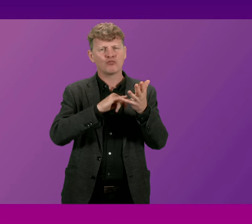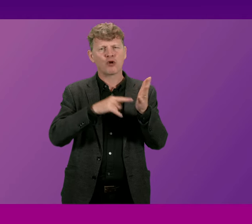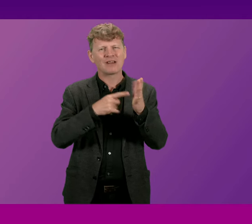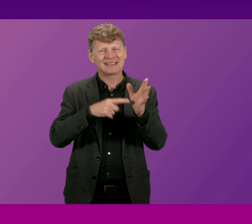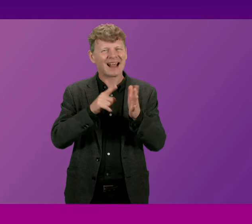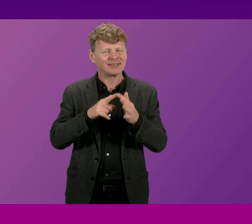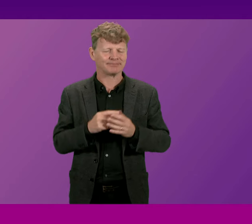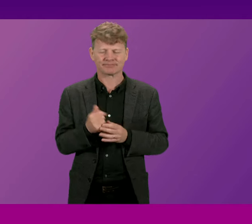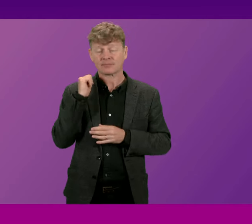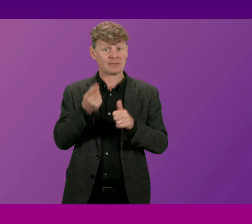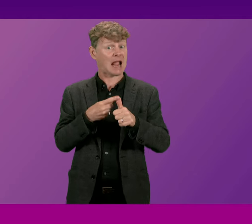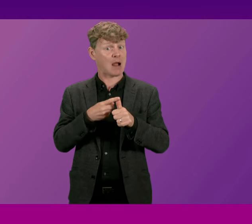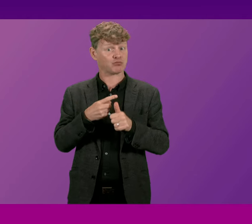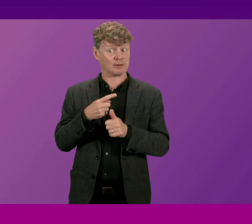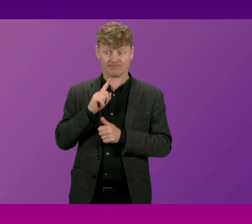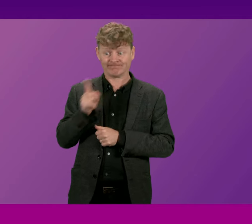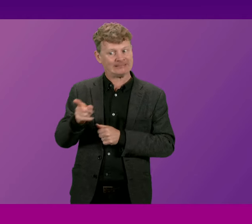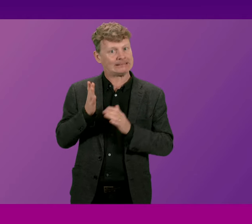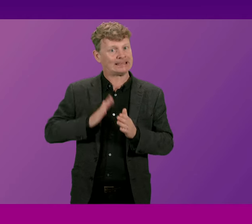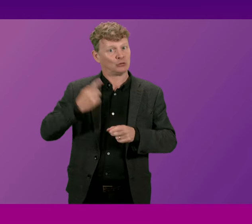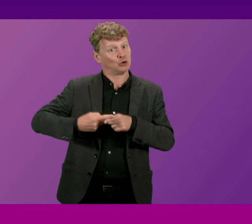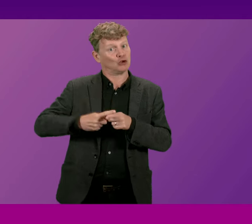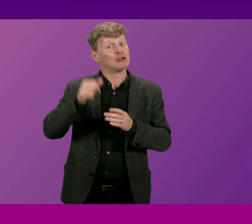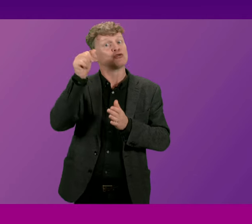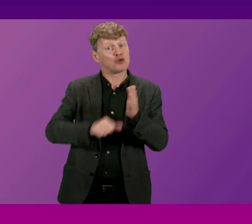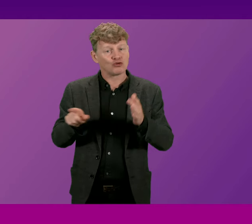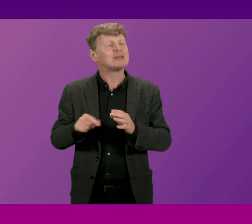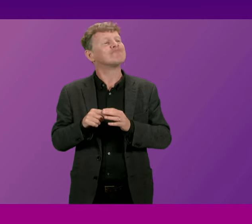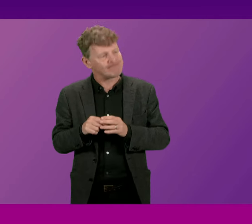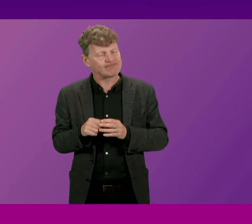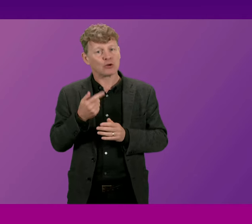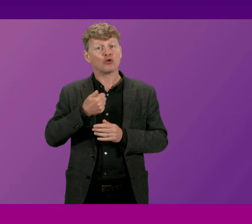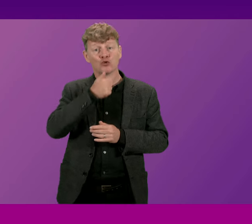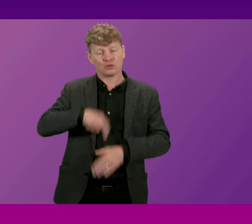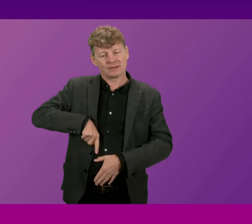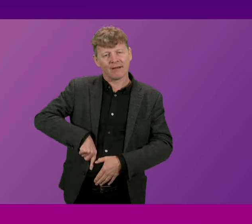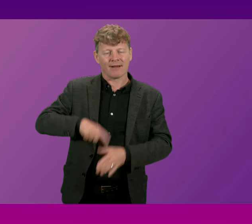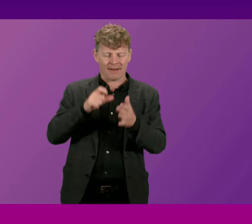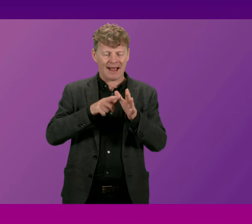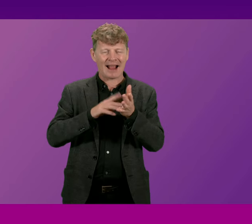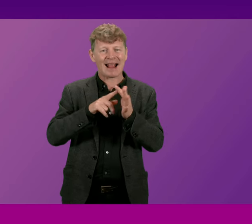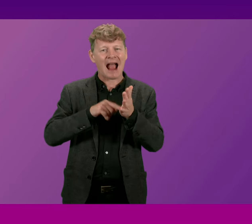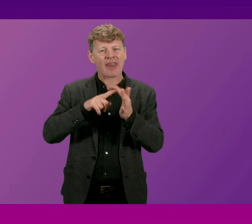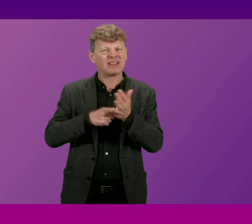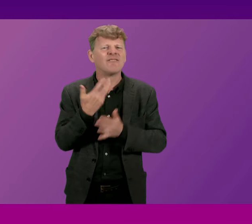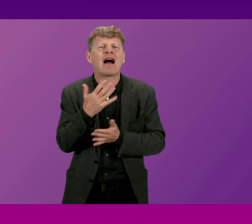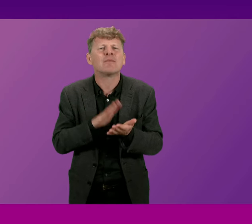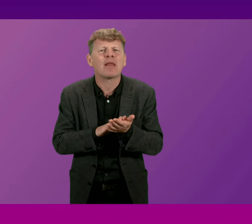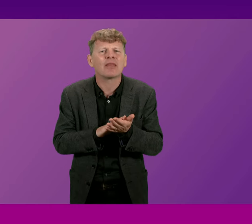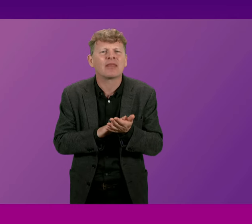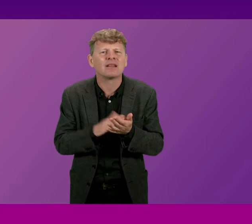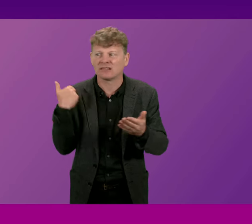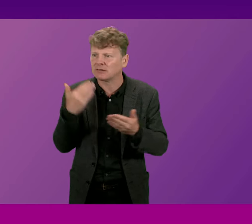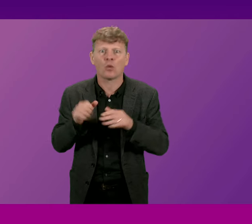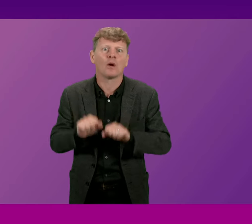April he was told he needs urgent surgery and he's been using a catheter for five months it was only meant to be for weeks